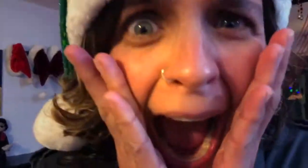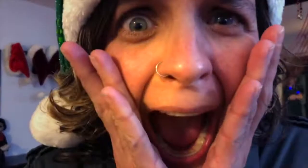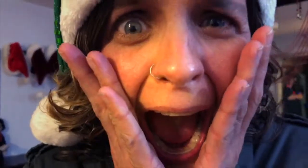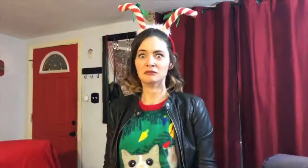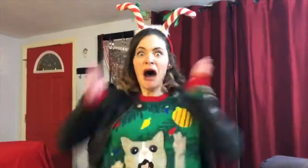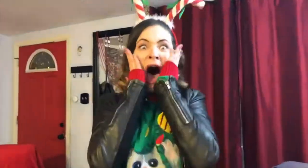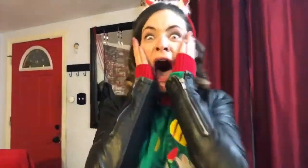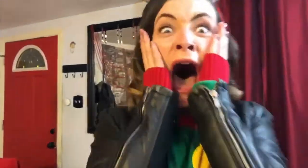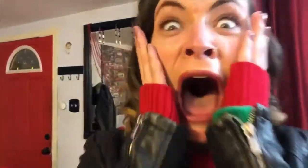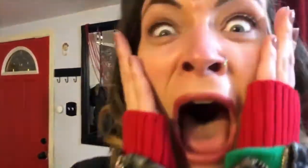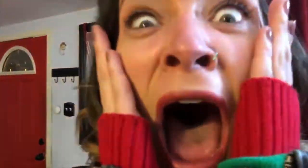A-moodle, But